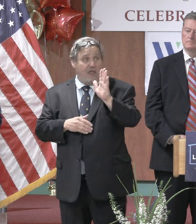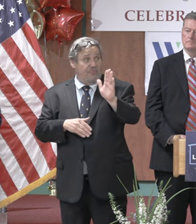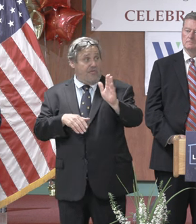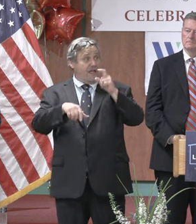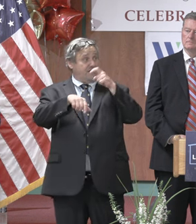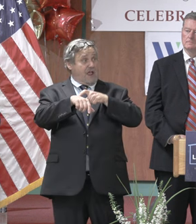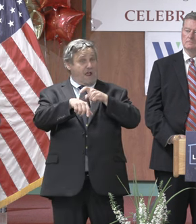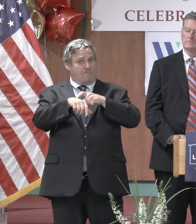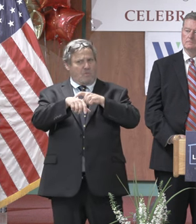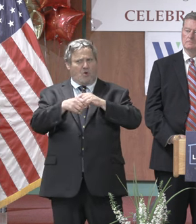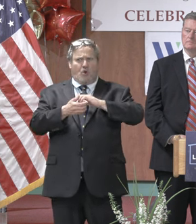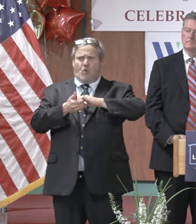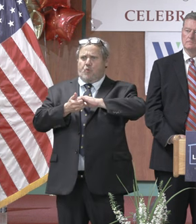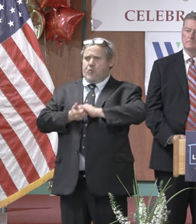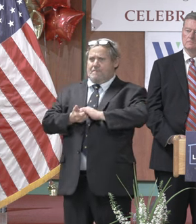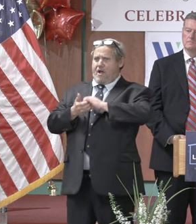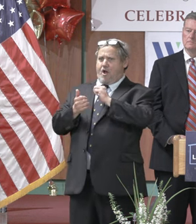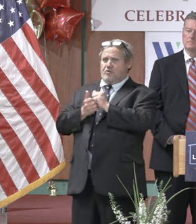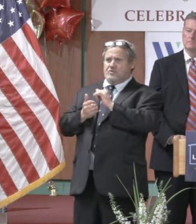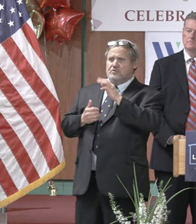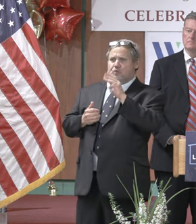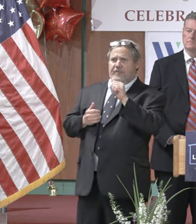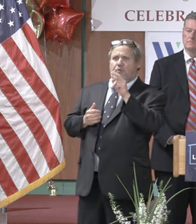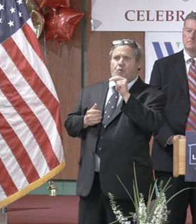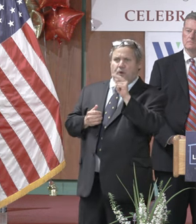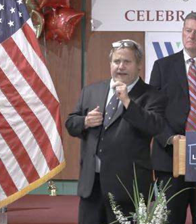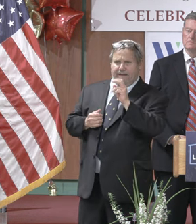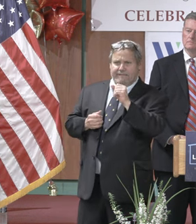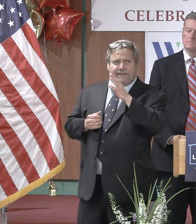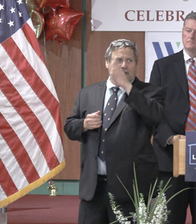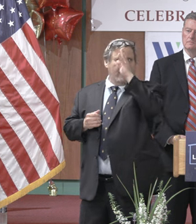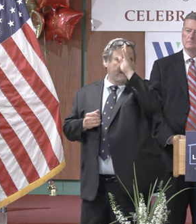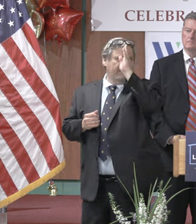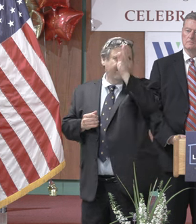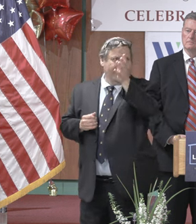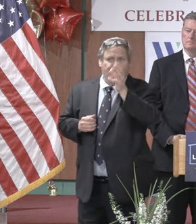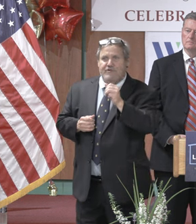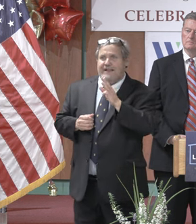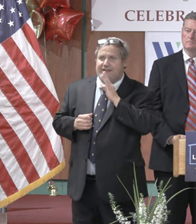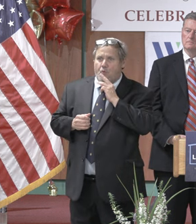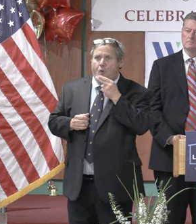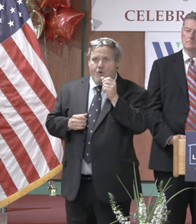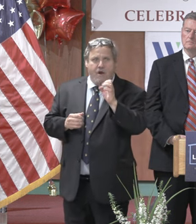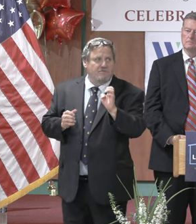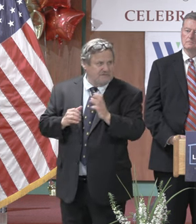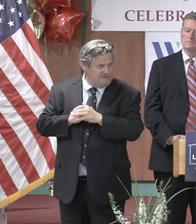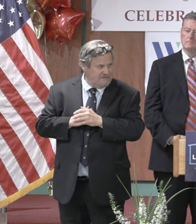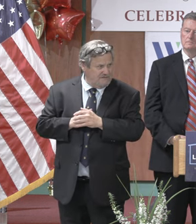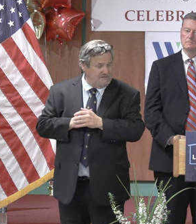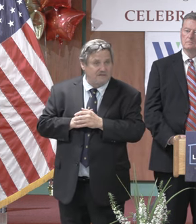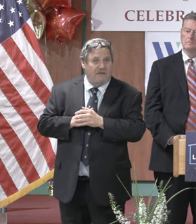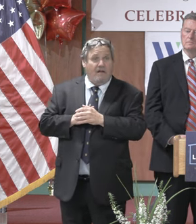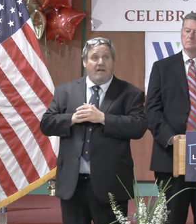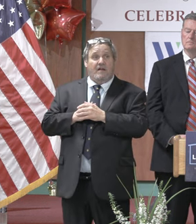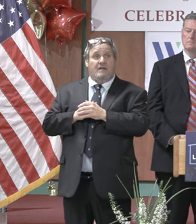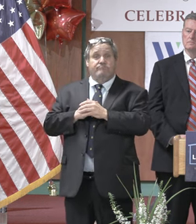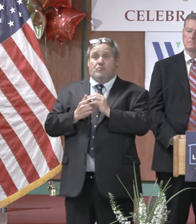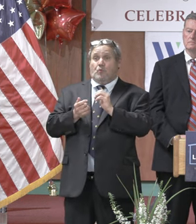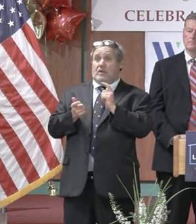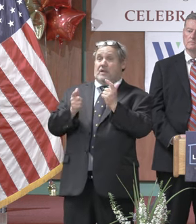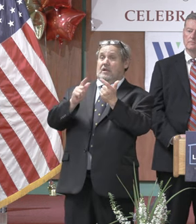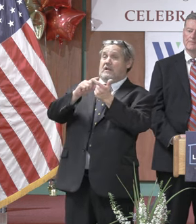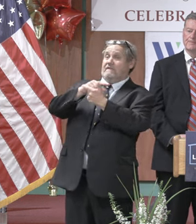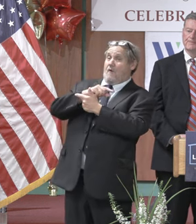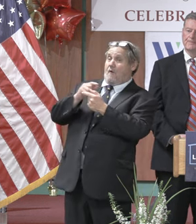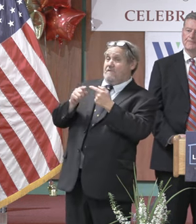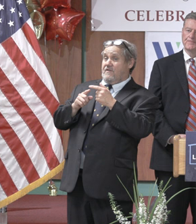condos and that led to our introduction with wind companies and the discussion and